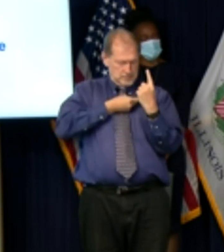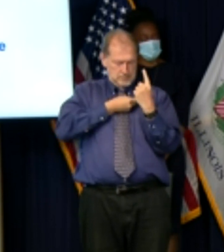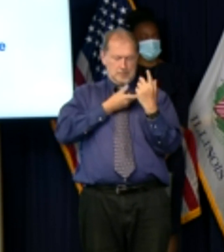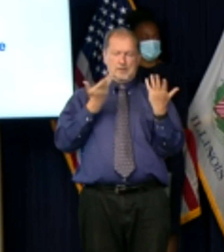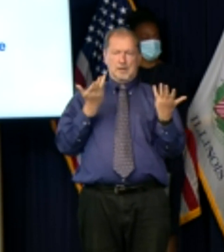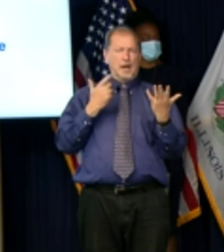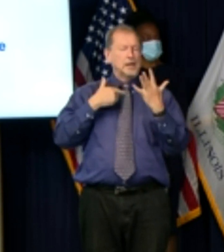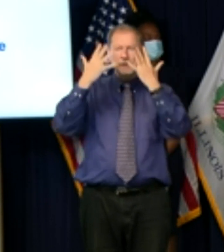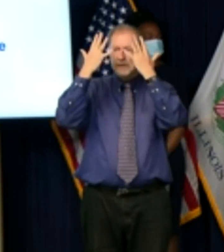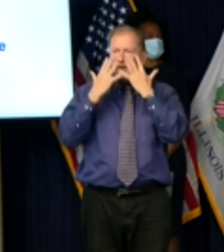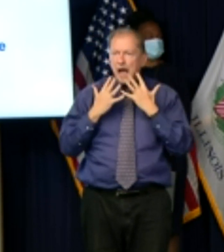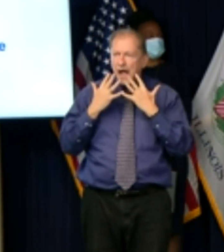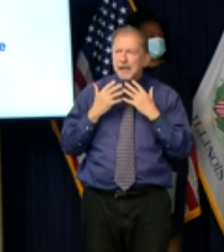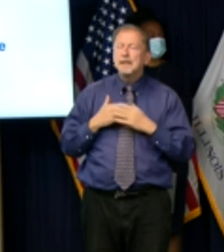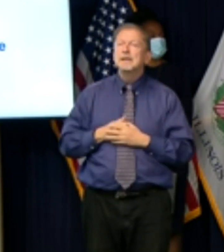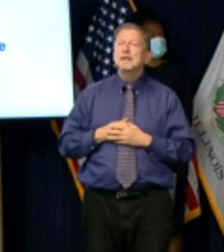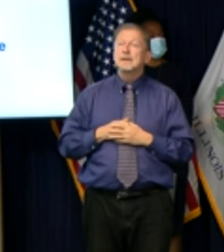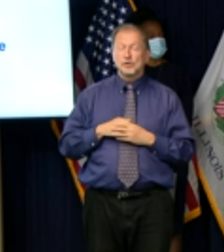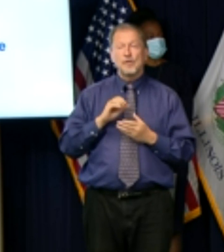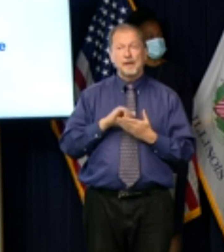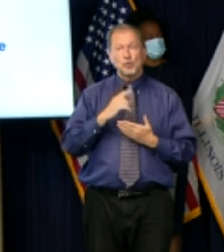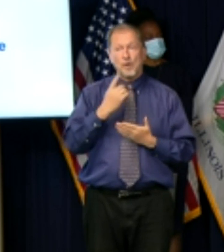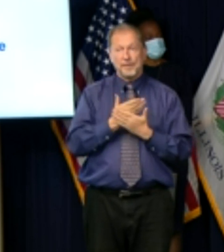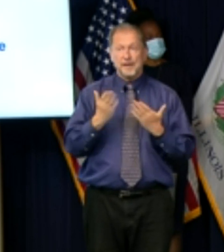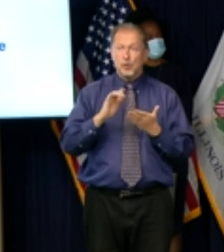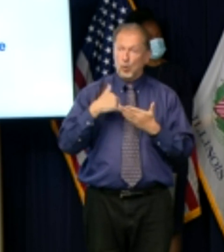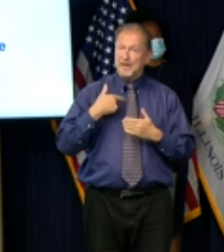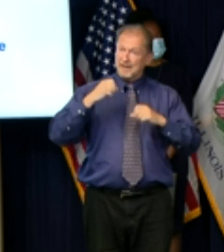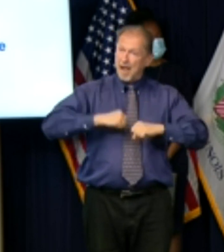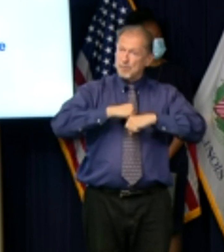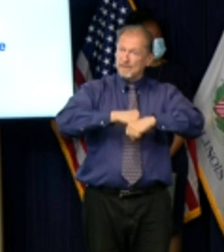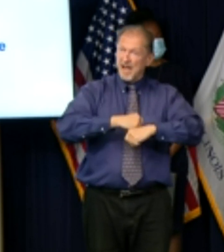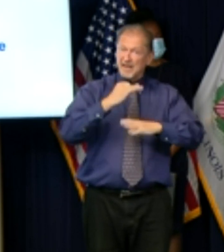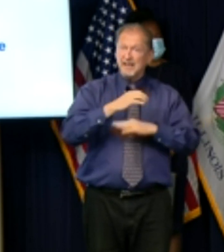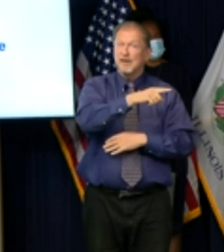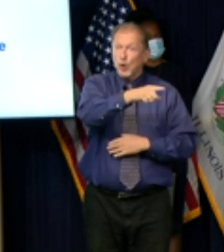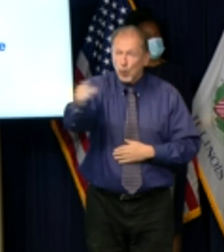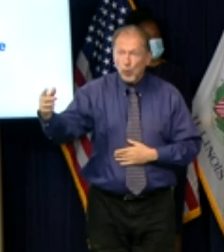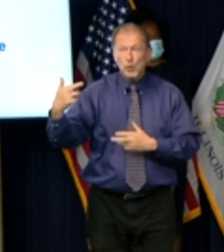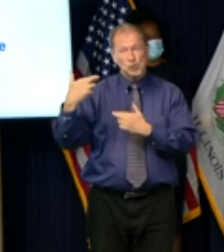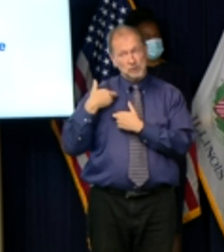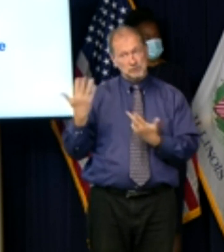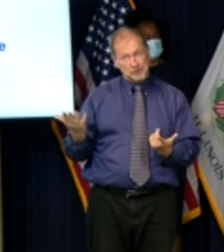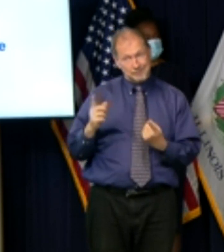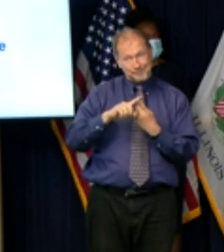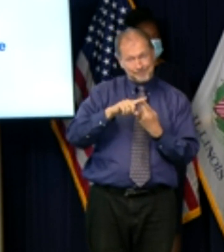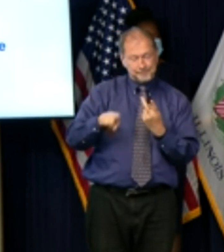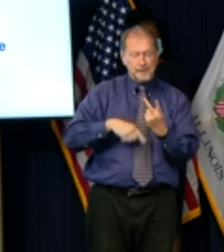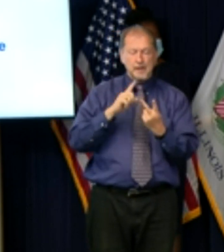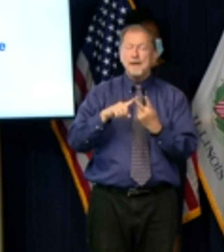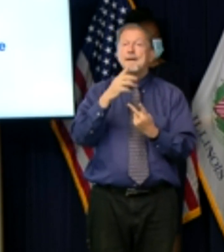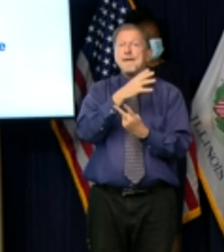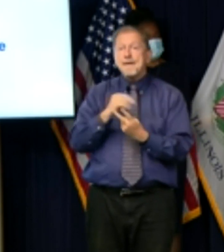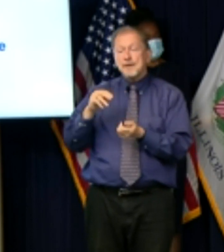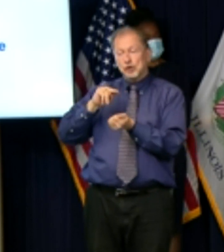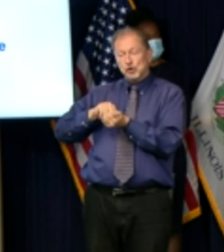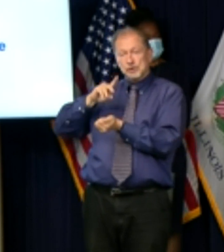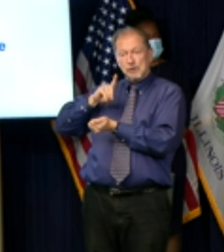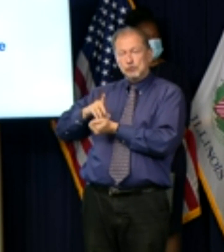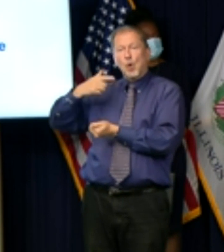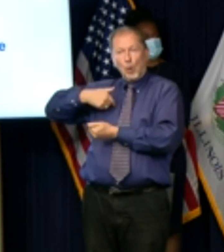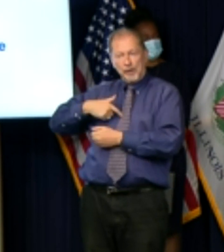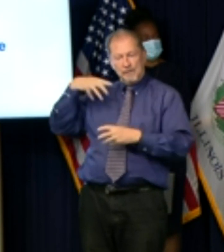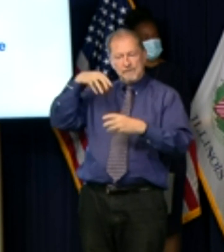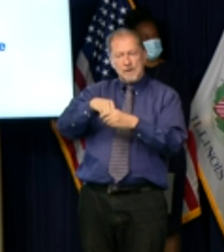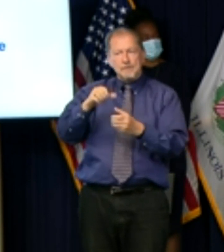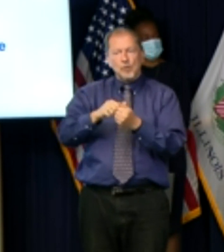tragedy of this is second thing is we are also part of the community so this has a personal impact on all of